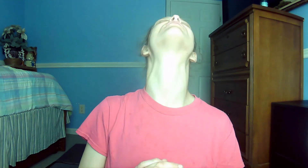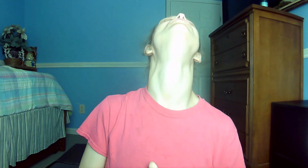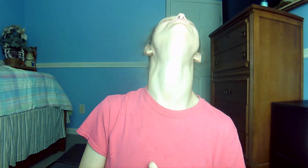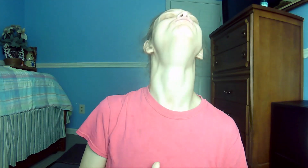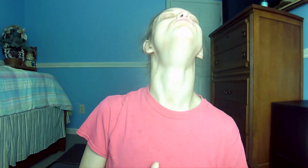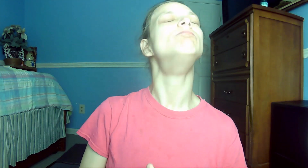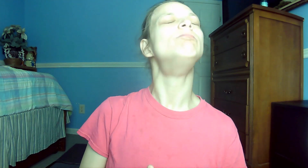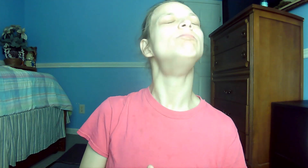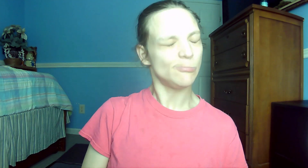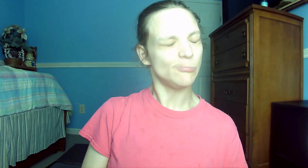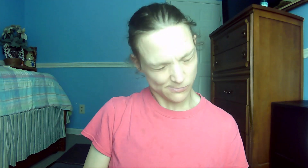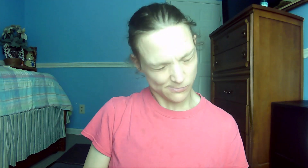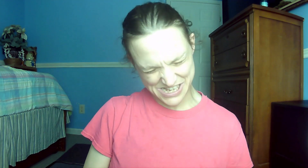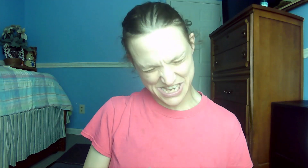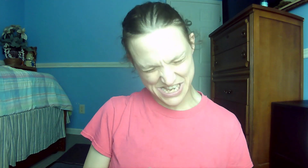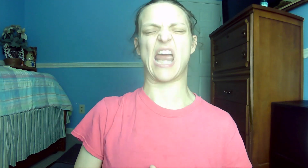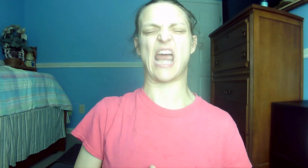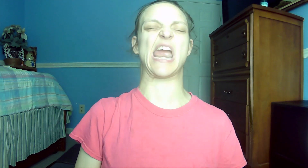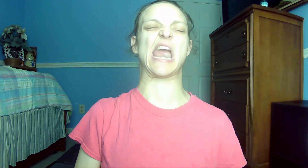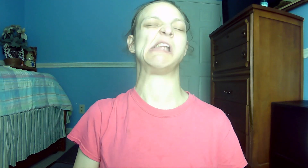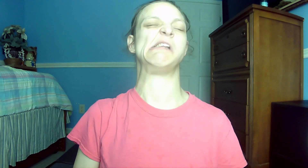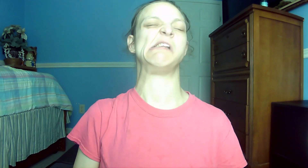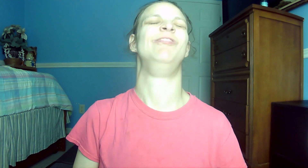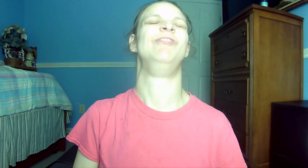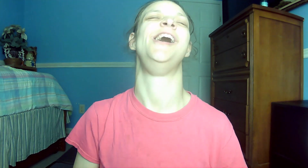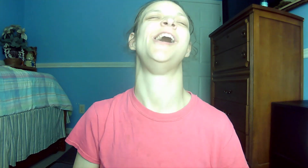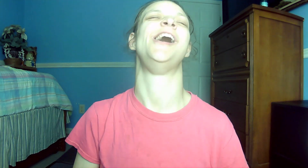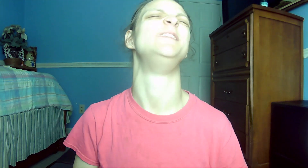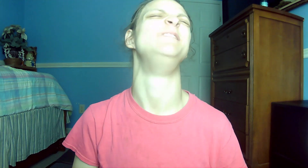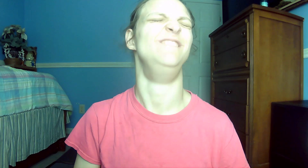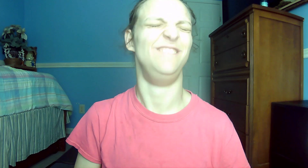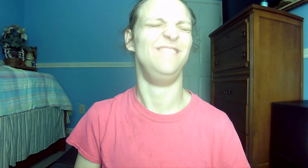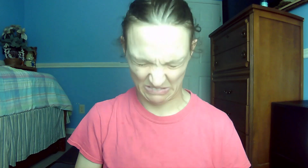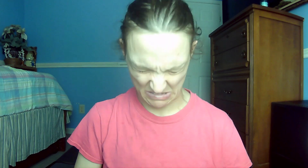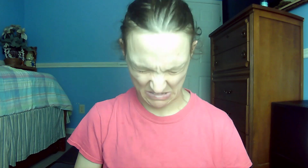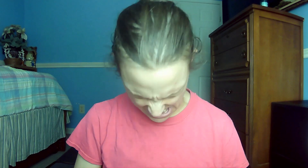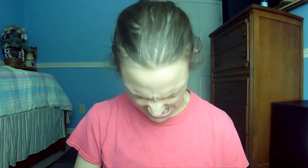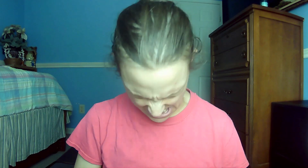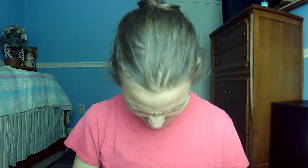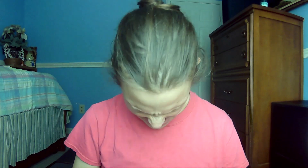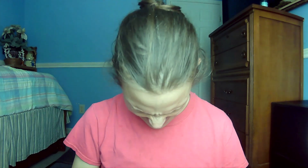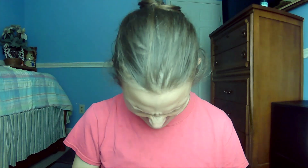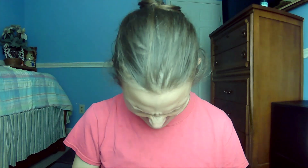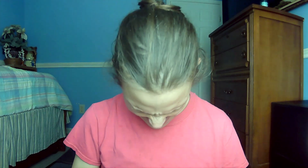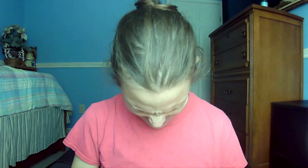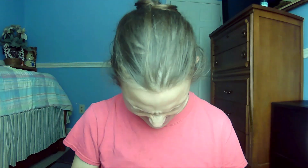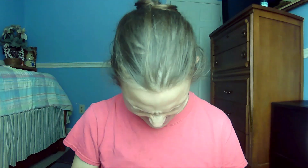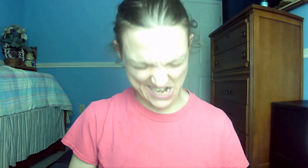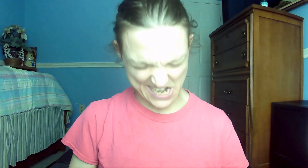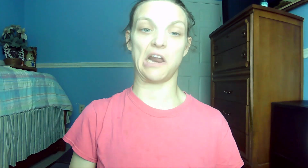because of his mercy. He saved us through the washing of rebirth and renewal by the Holy Spirit.